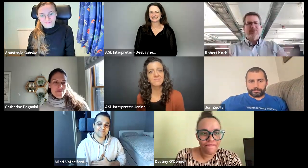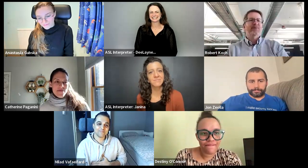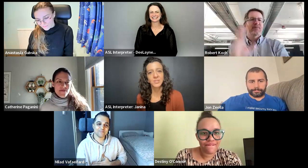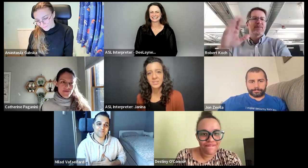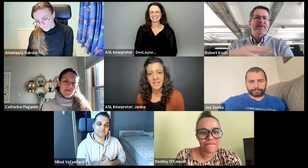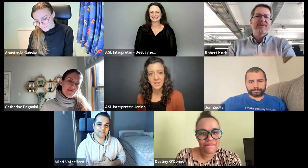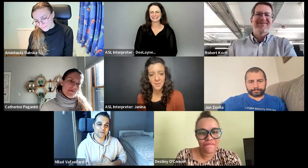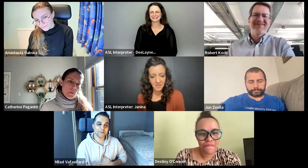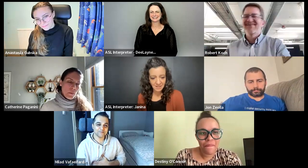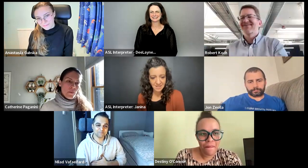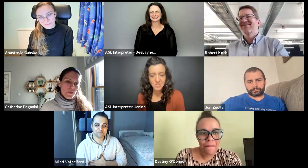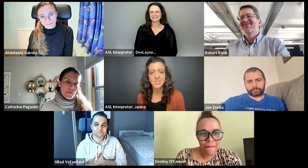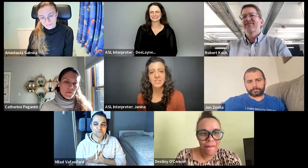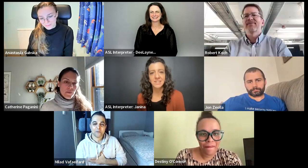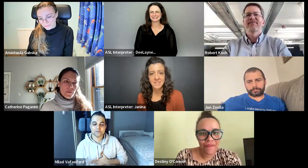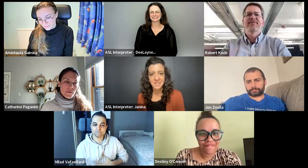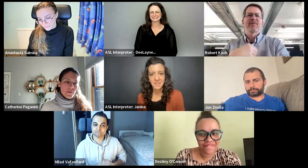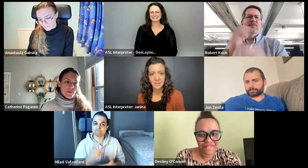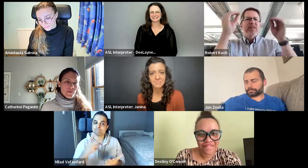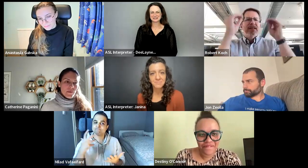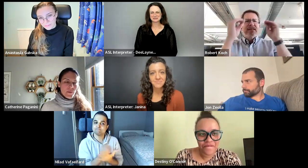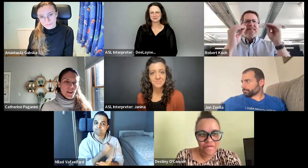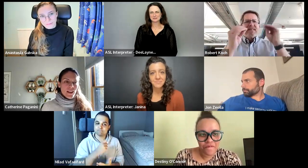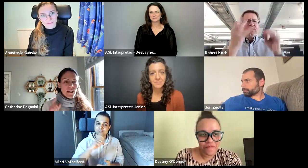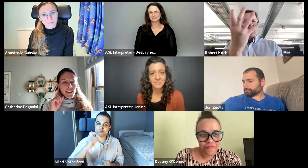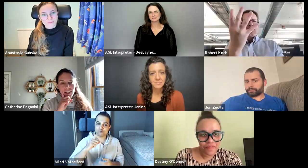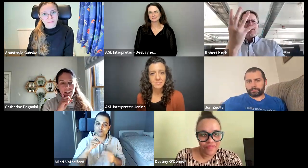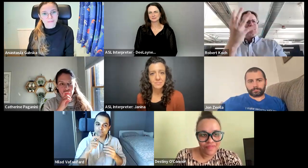here. So I just kind of go with it and teach, teach as I go.